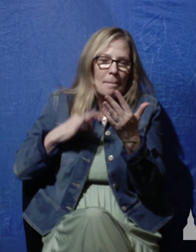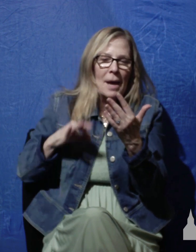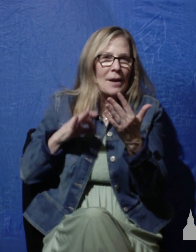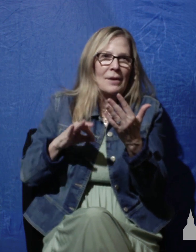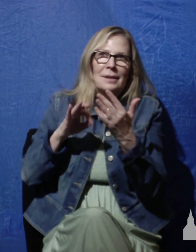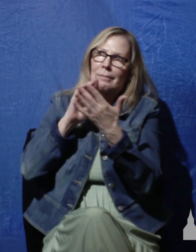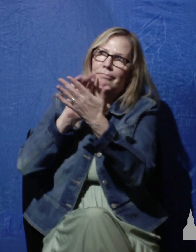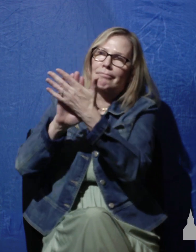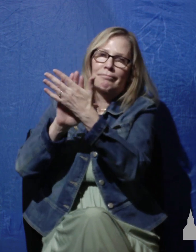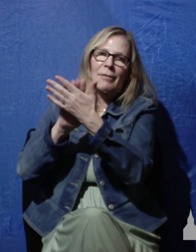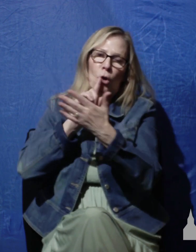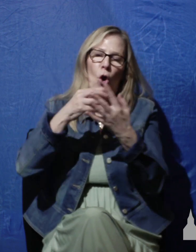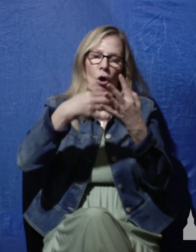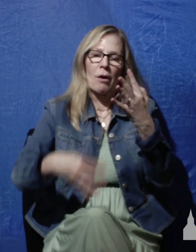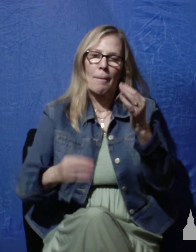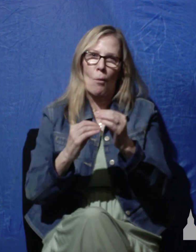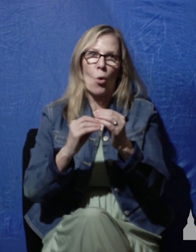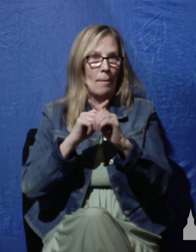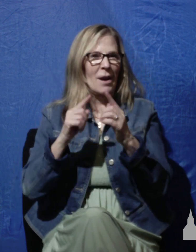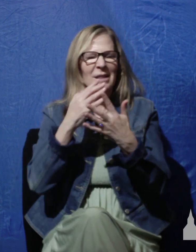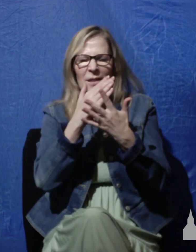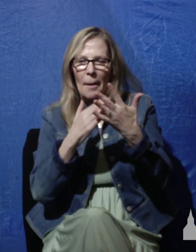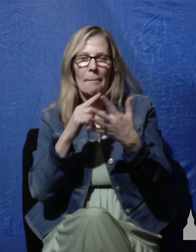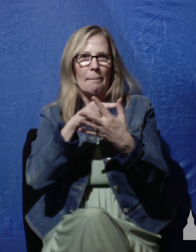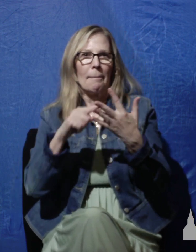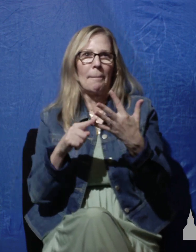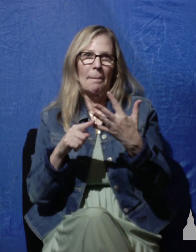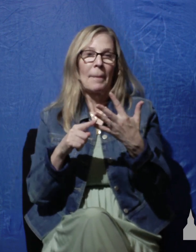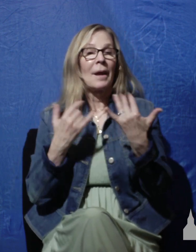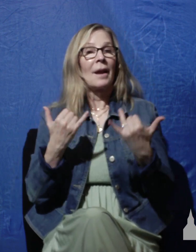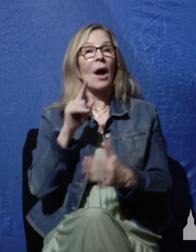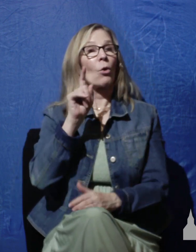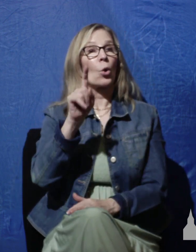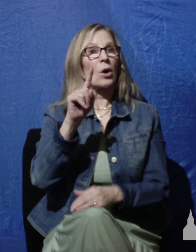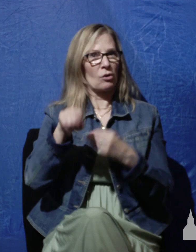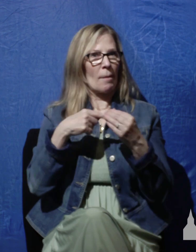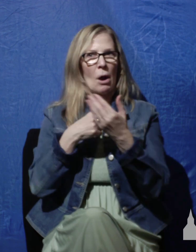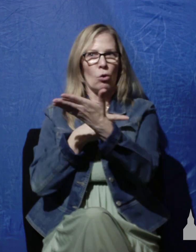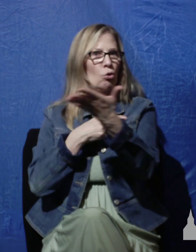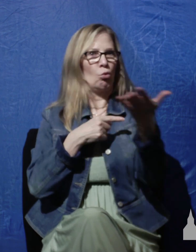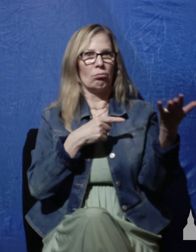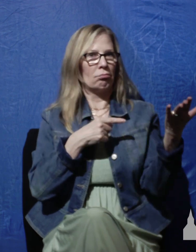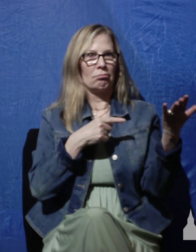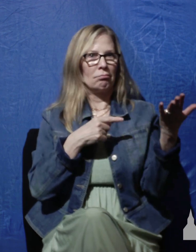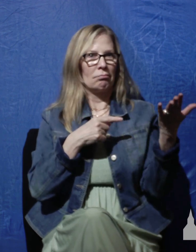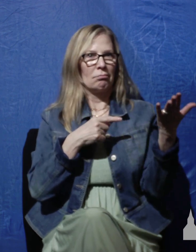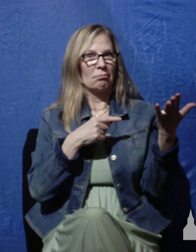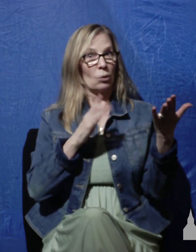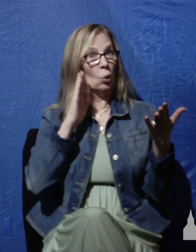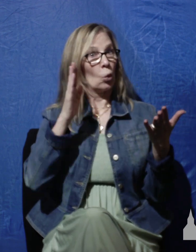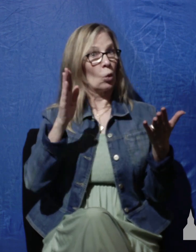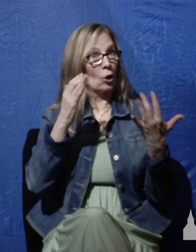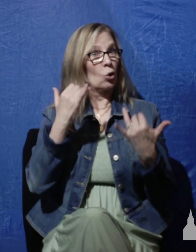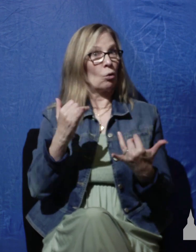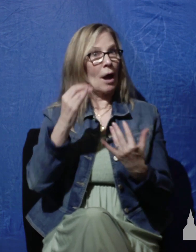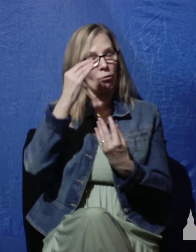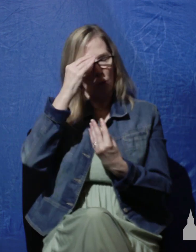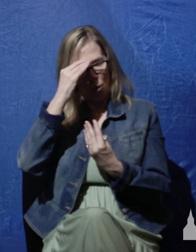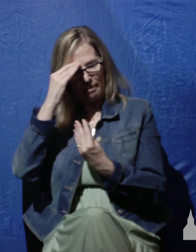but these are some questions what about you are you going to hear this and be obedient to God by doing